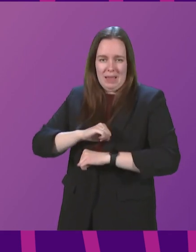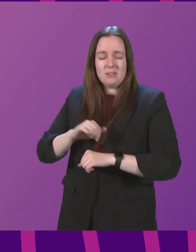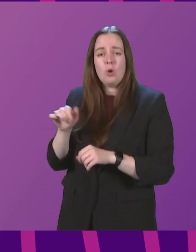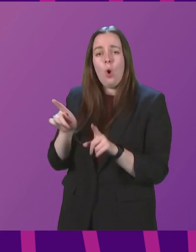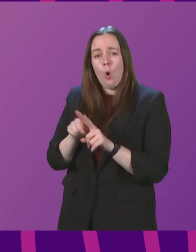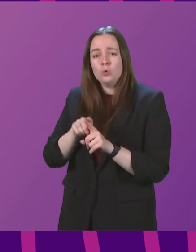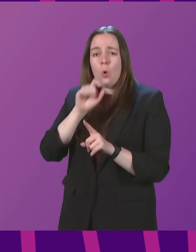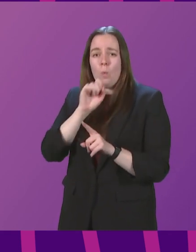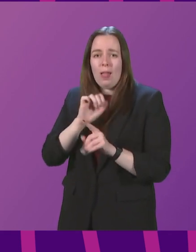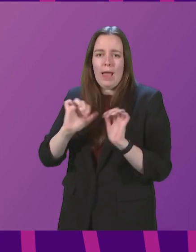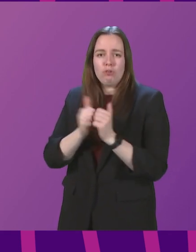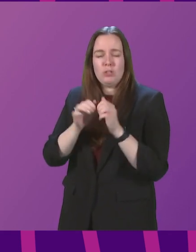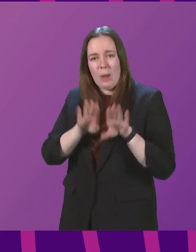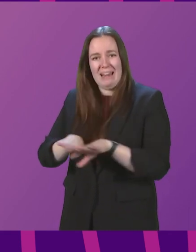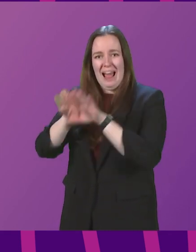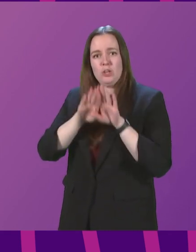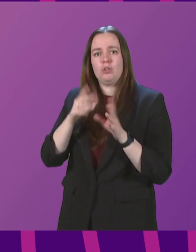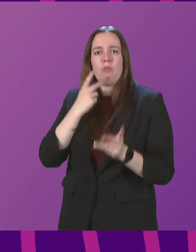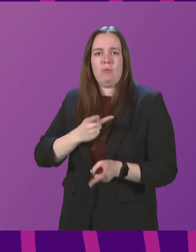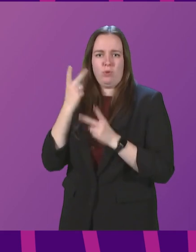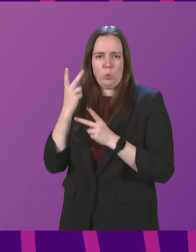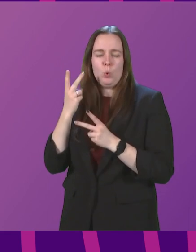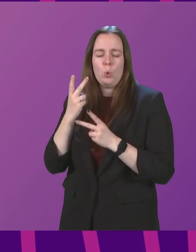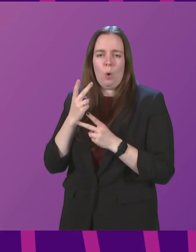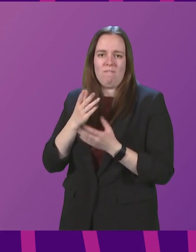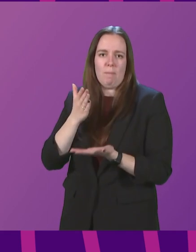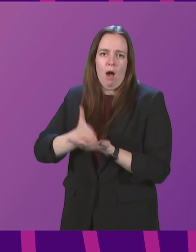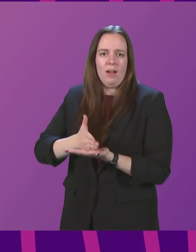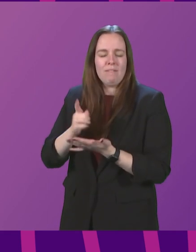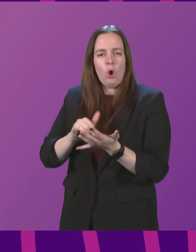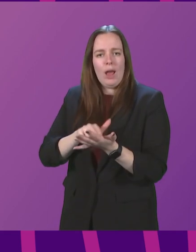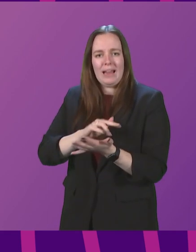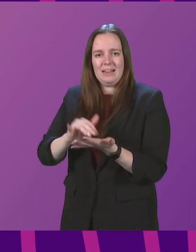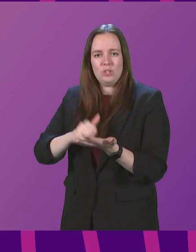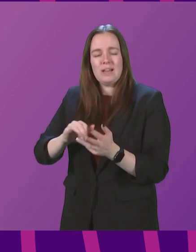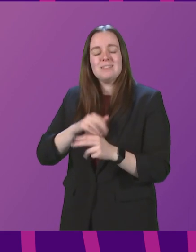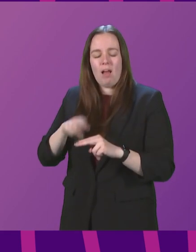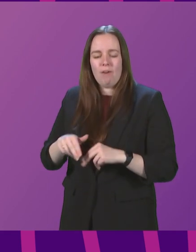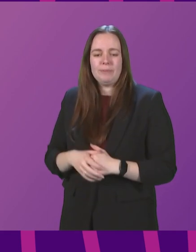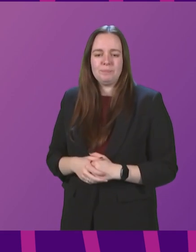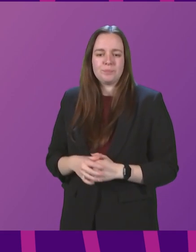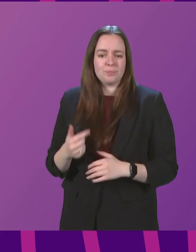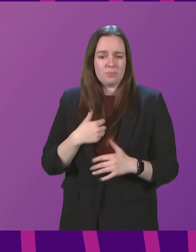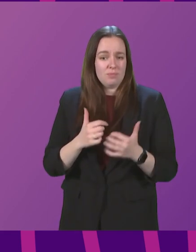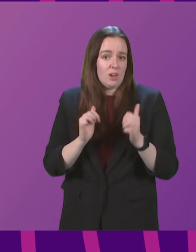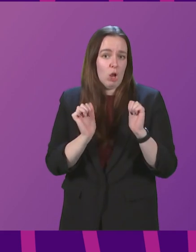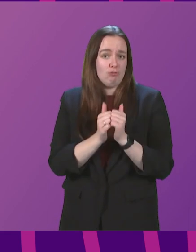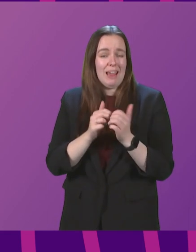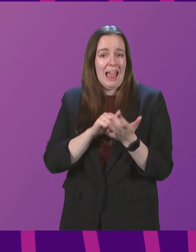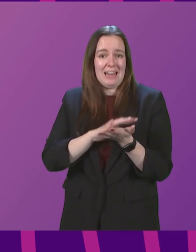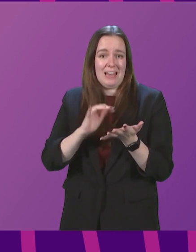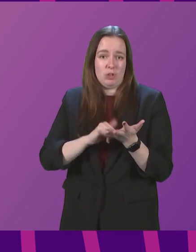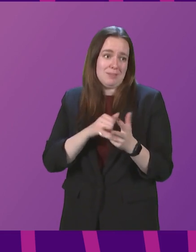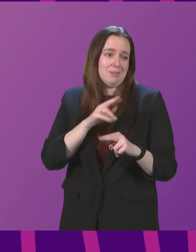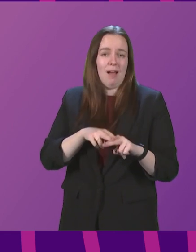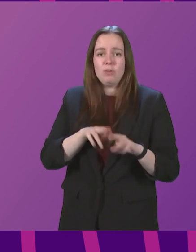of hospital parking for NHS staff? First Minister. I agree that NHS staff should not have to pay to park their